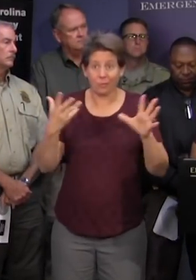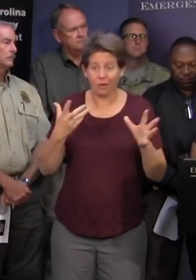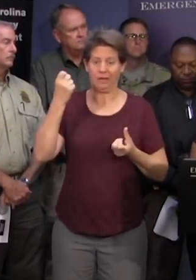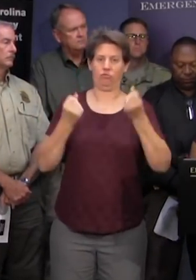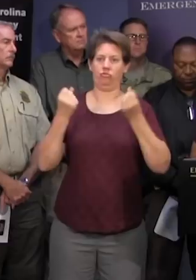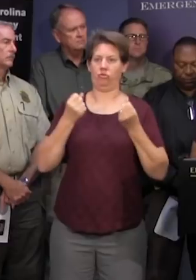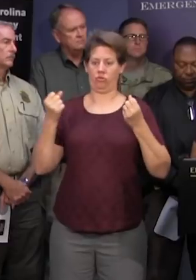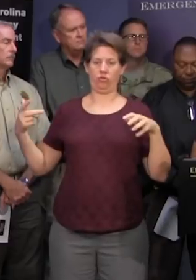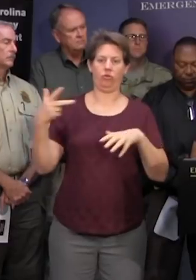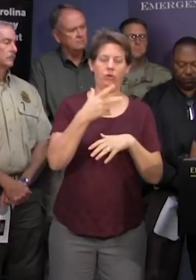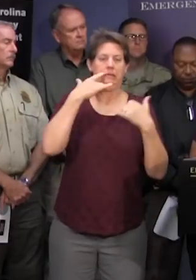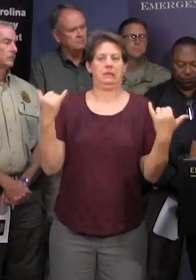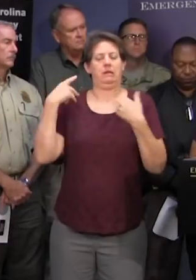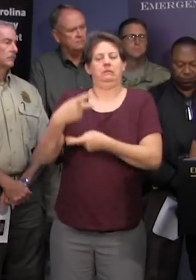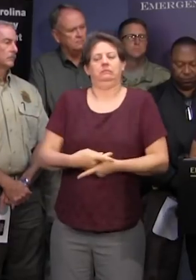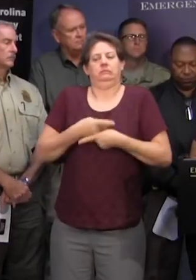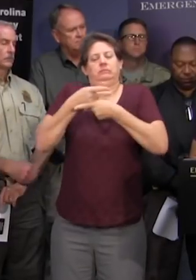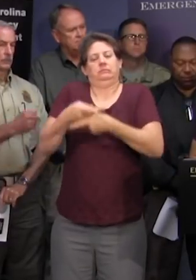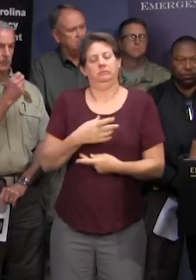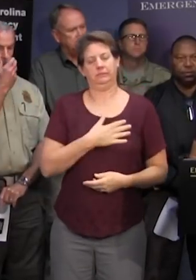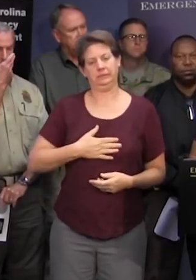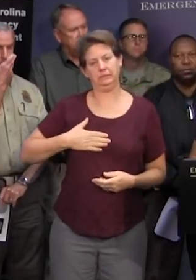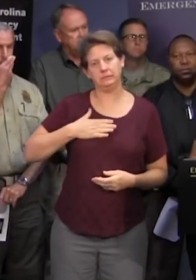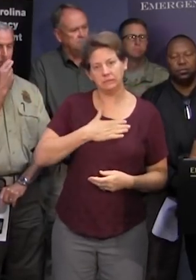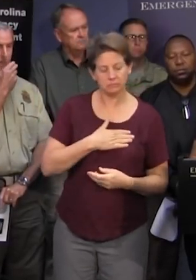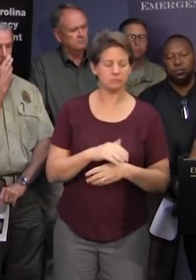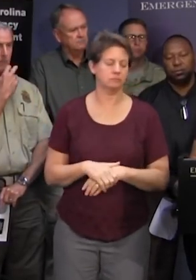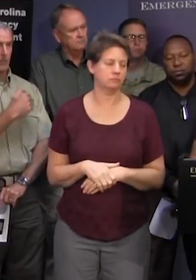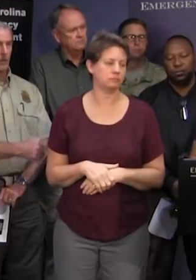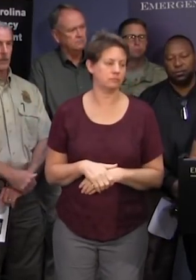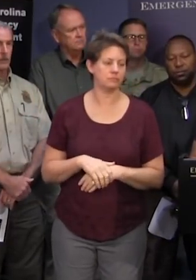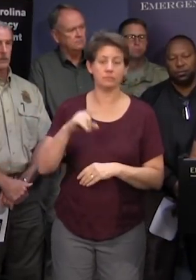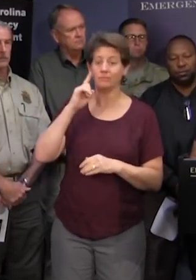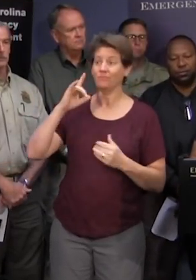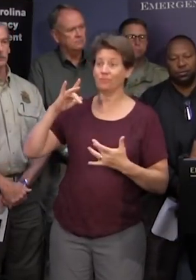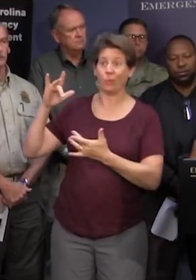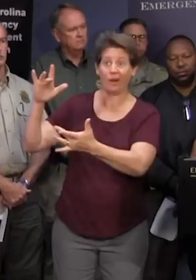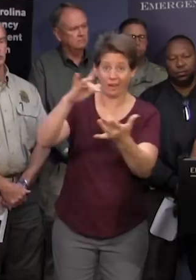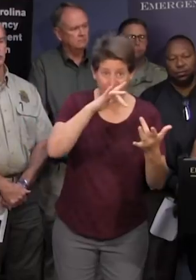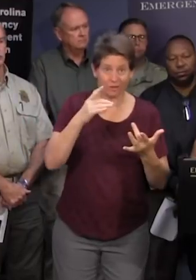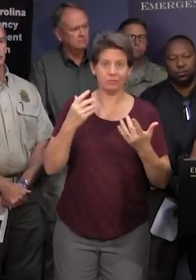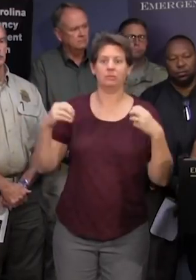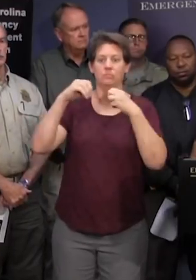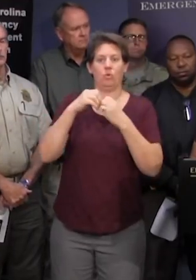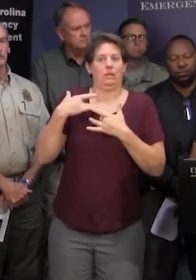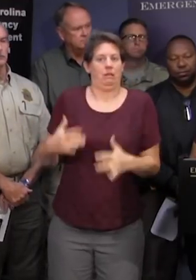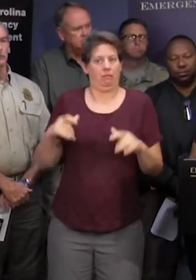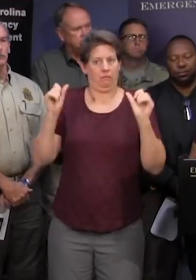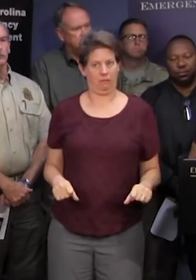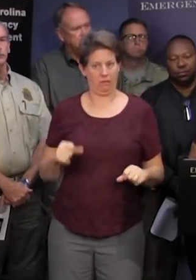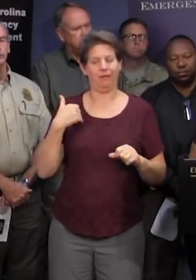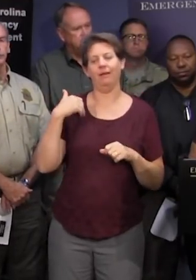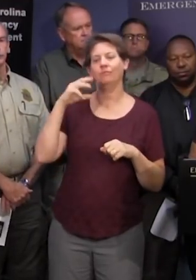so again just take extra caution out there please there's also an increasing tornado threat across the northeast part of the state where a tornado watch